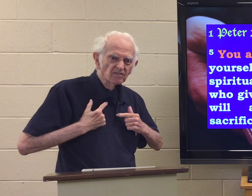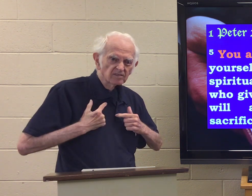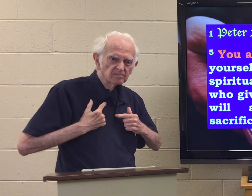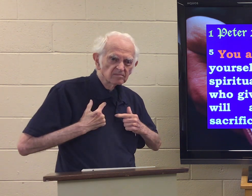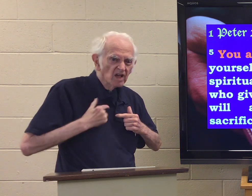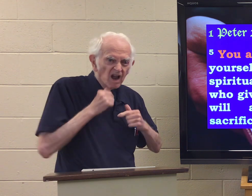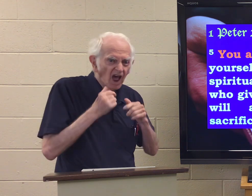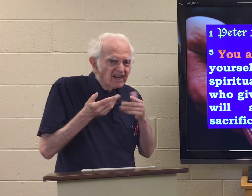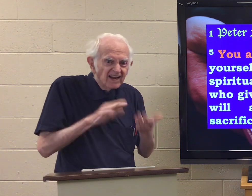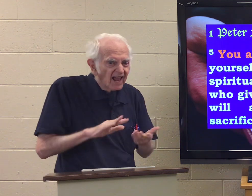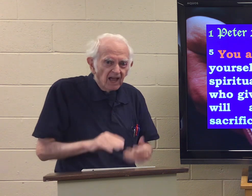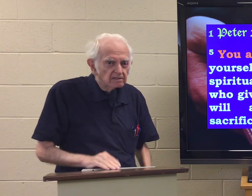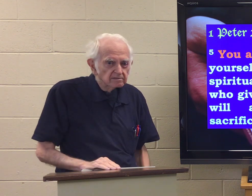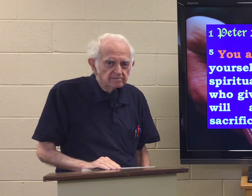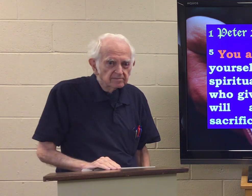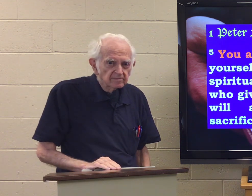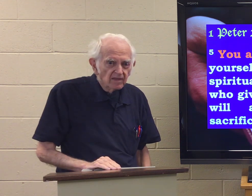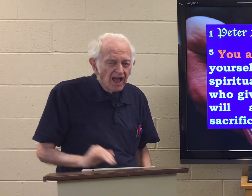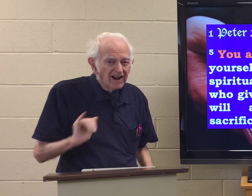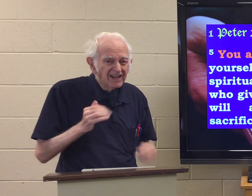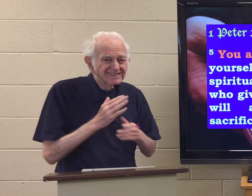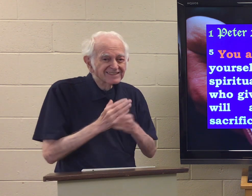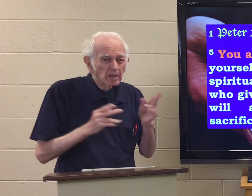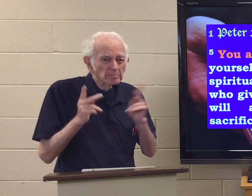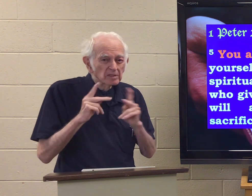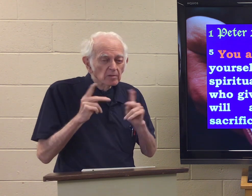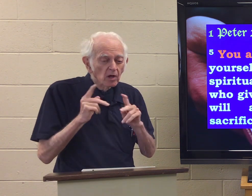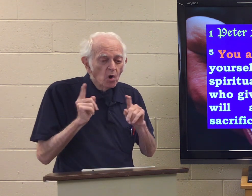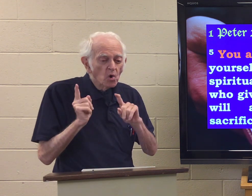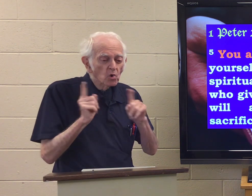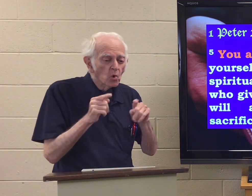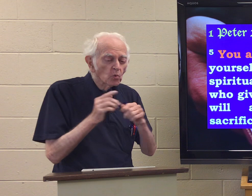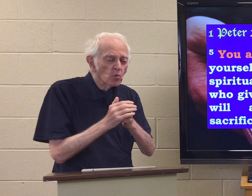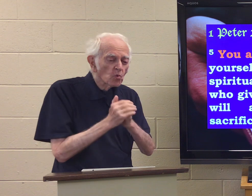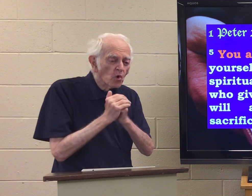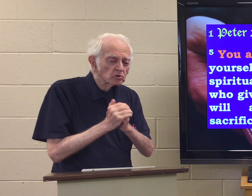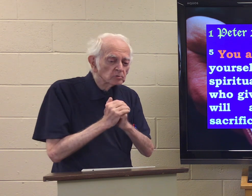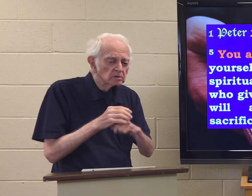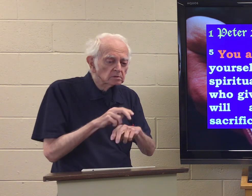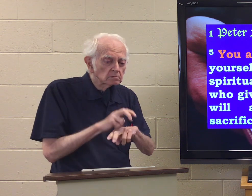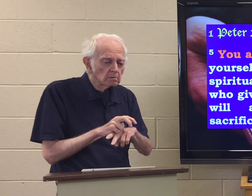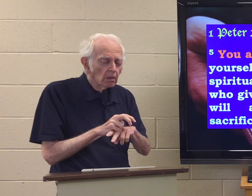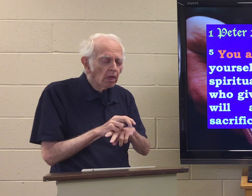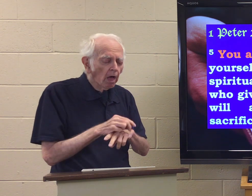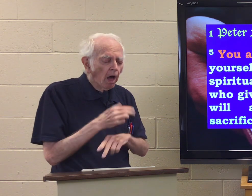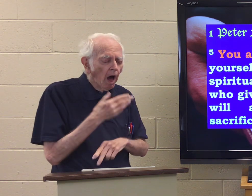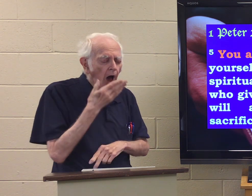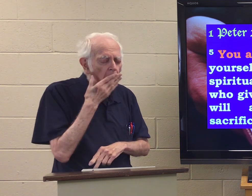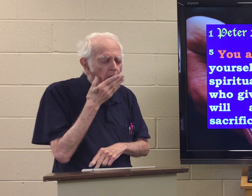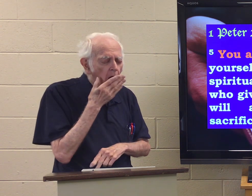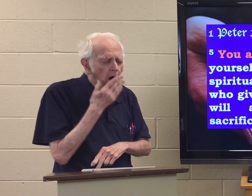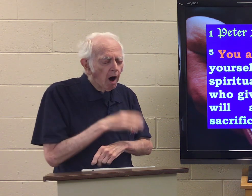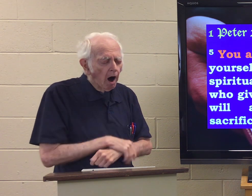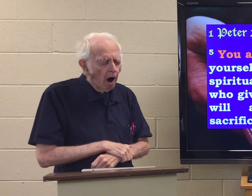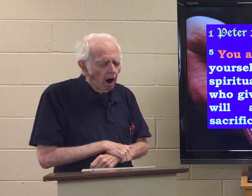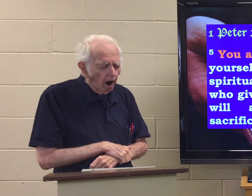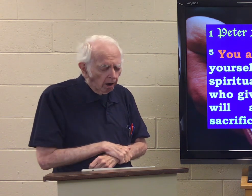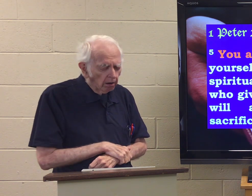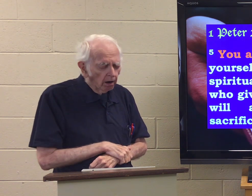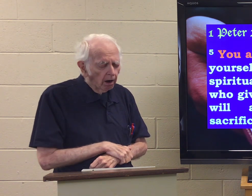We're alive. We're not dead. Like some people go to worship, and they sit. They may